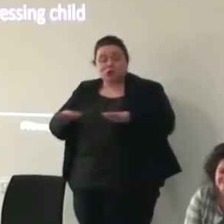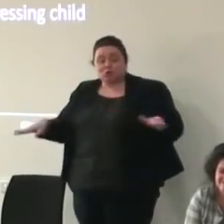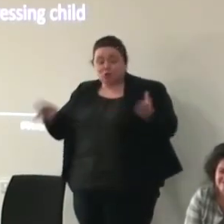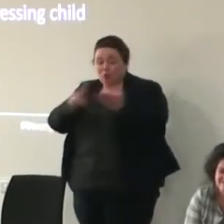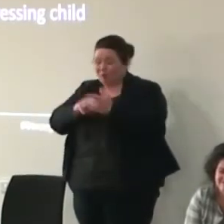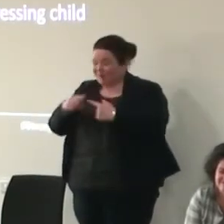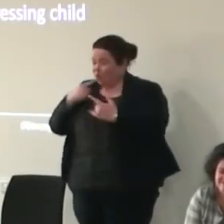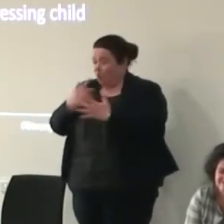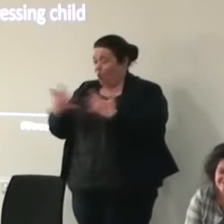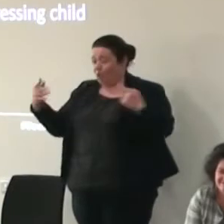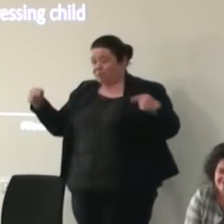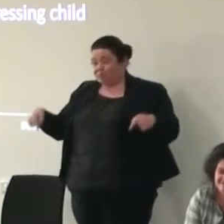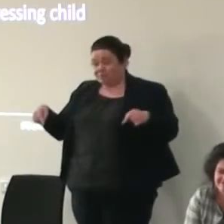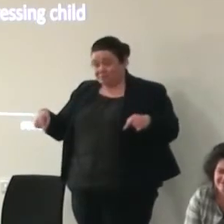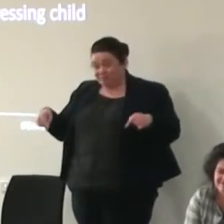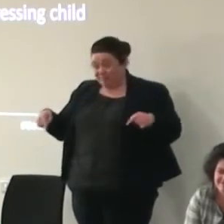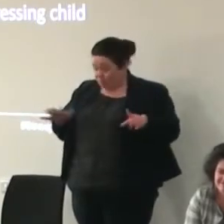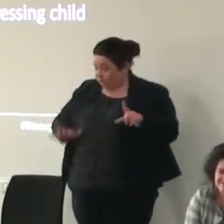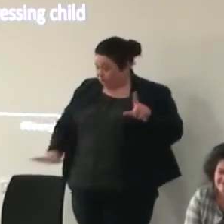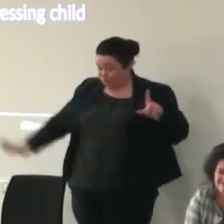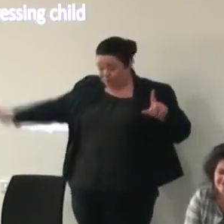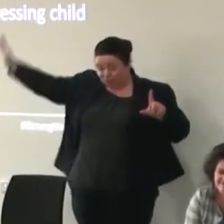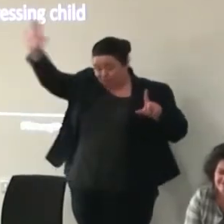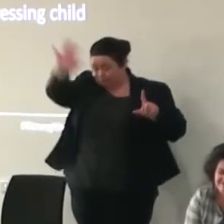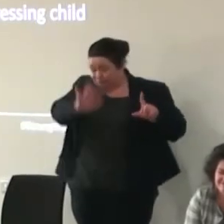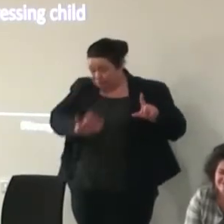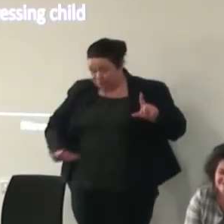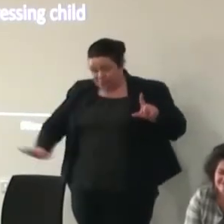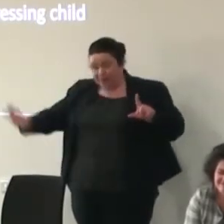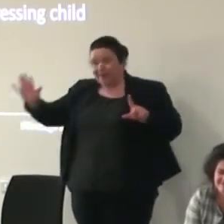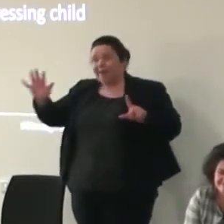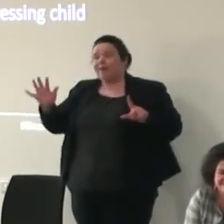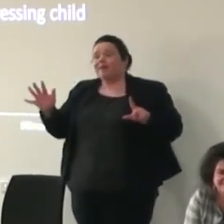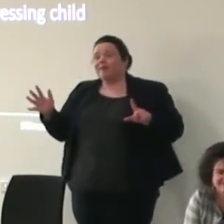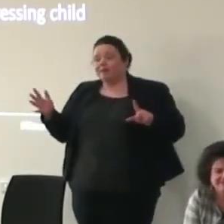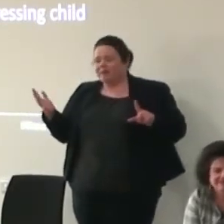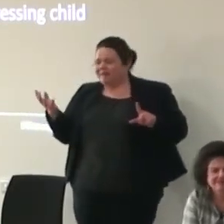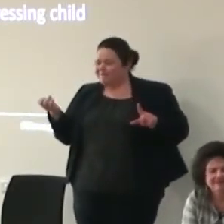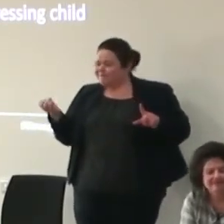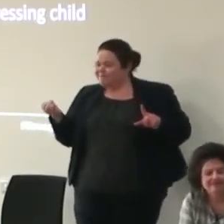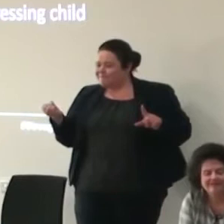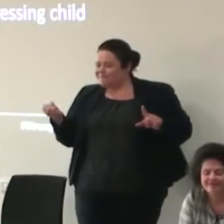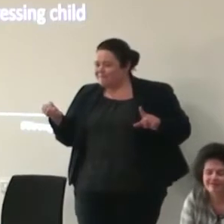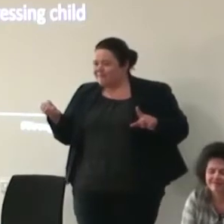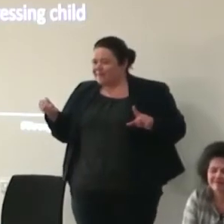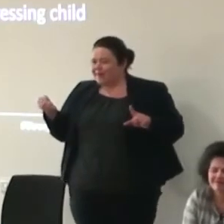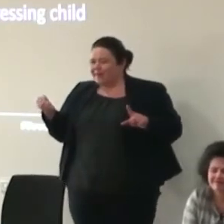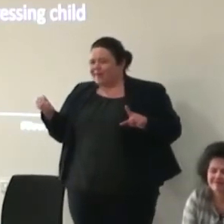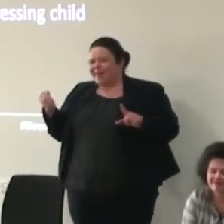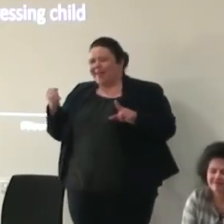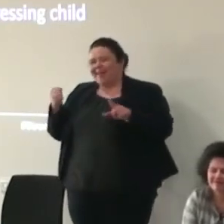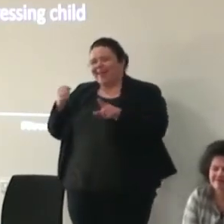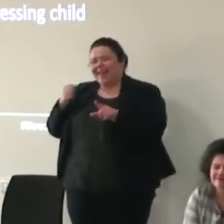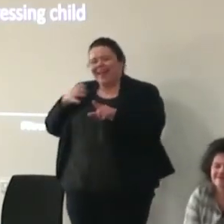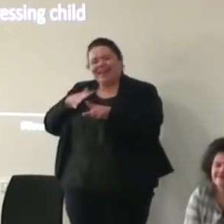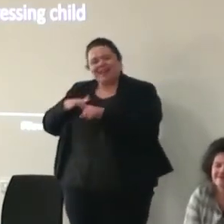of people in the room who were coming from right across the country who had influence in trying to I don't know if I can use the word